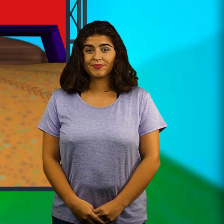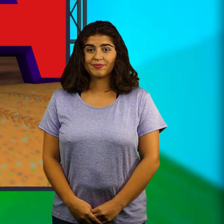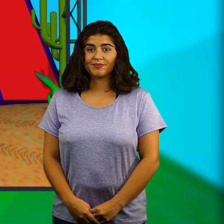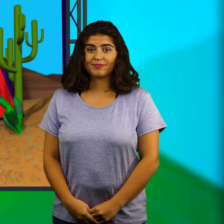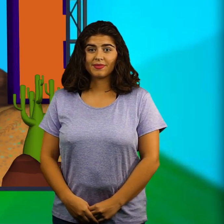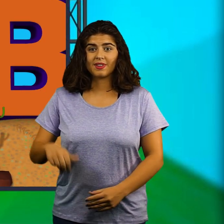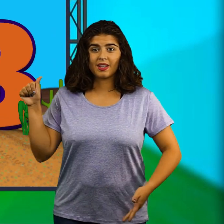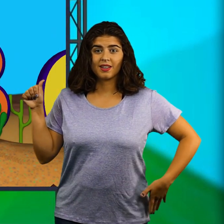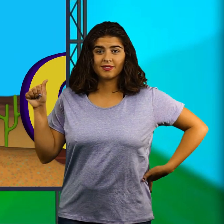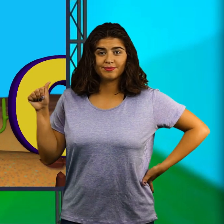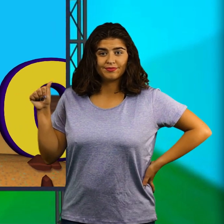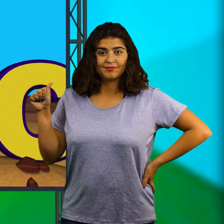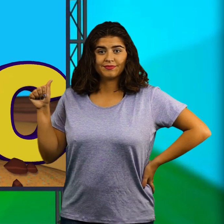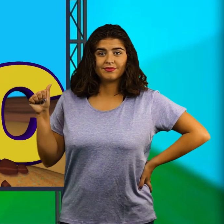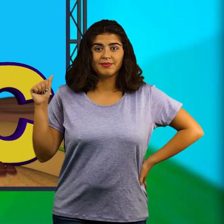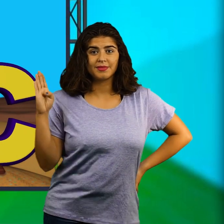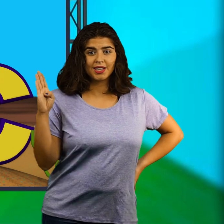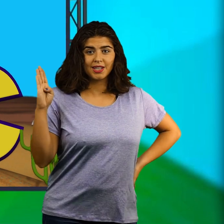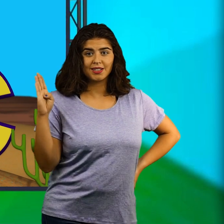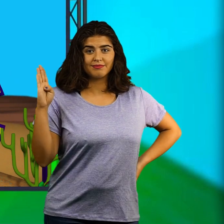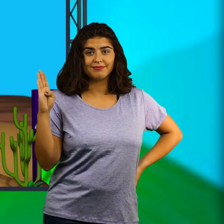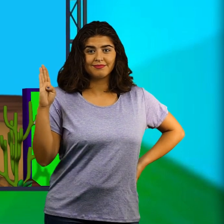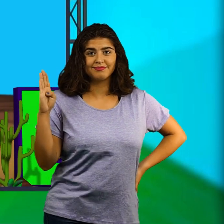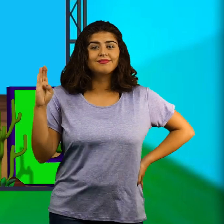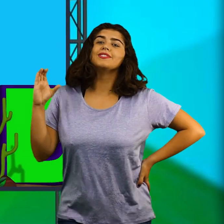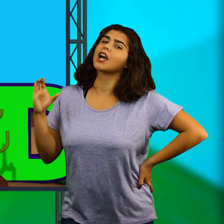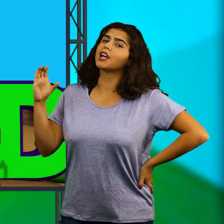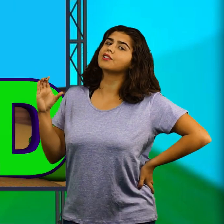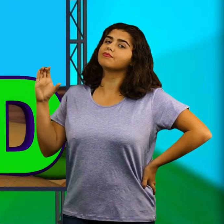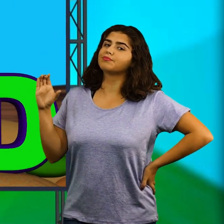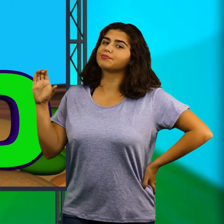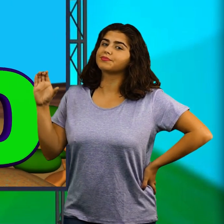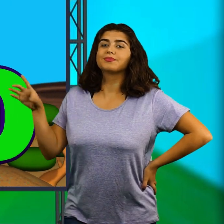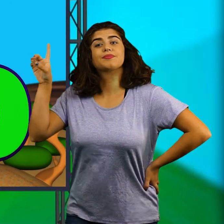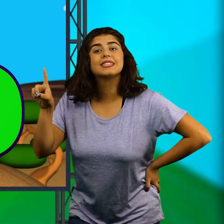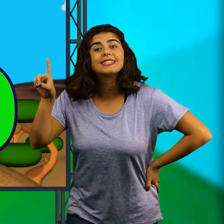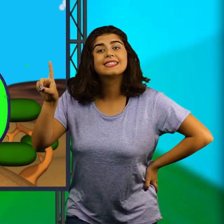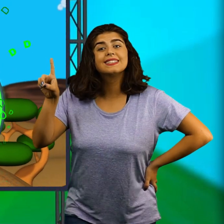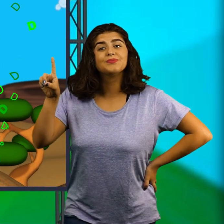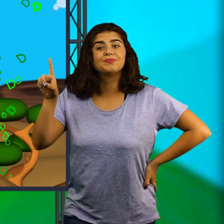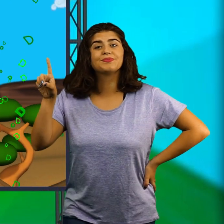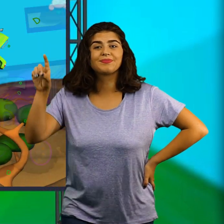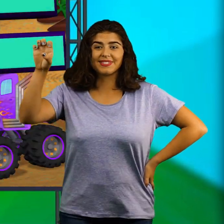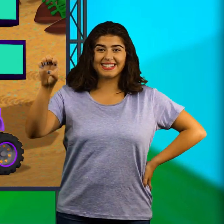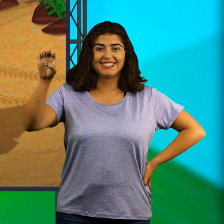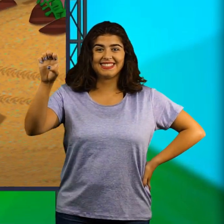A B C D E